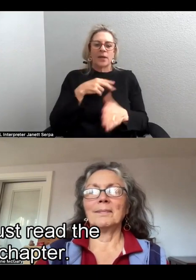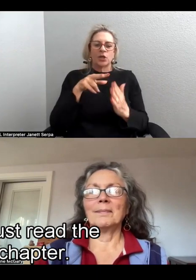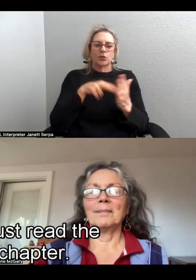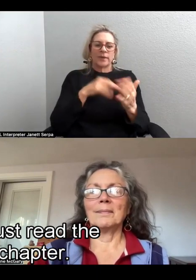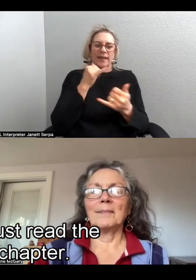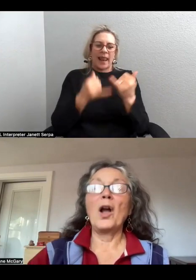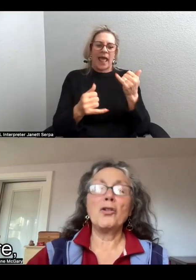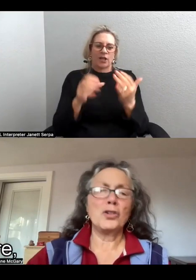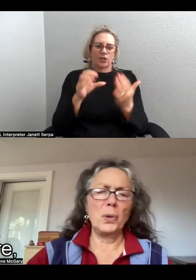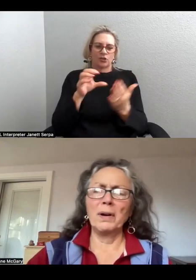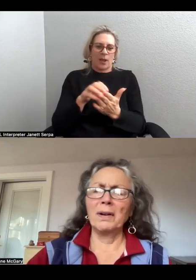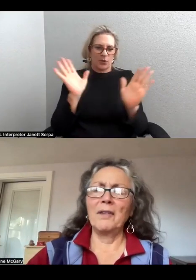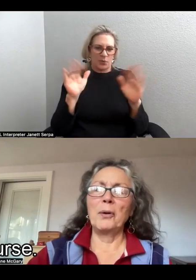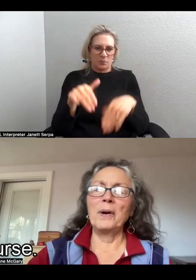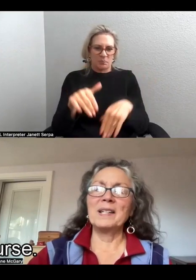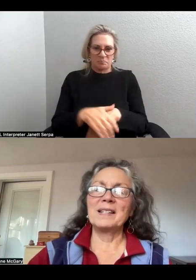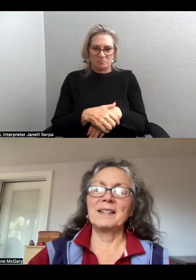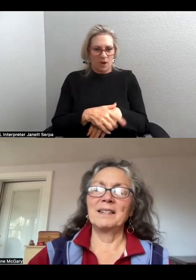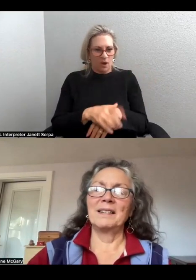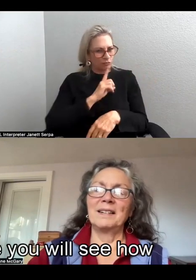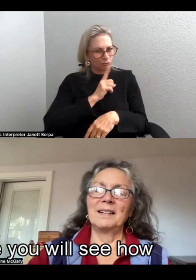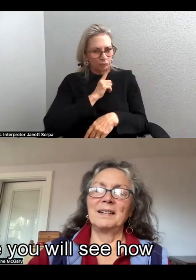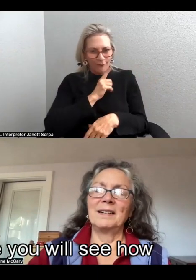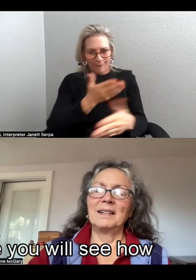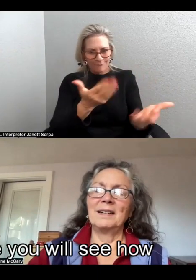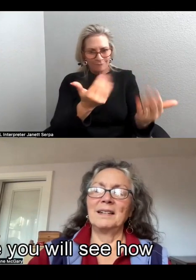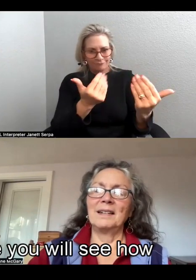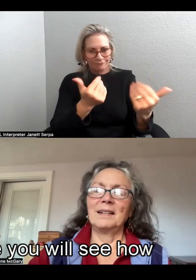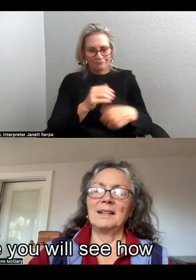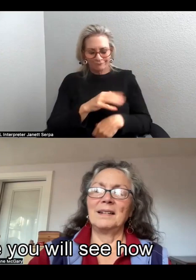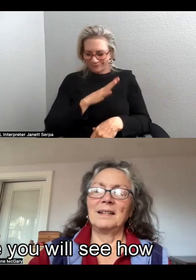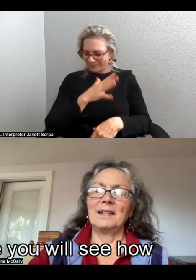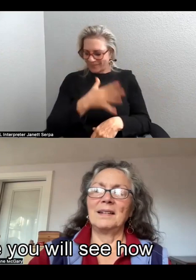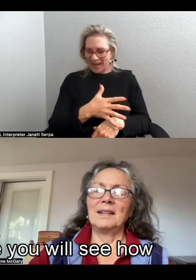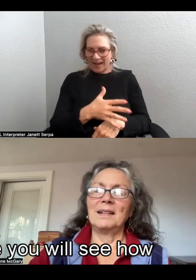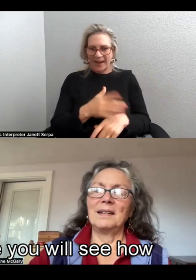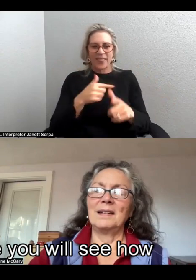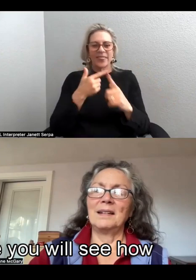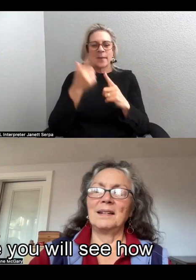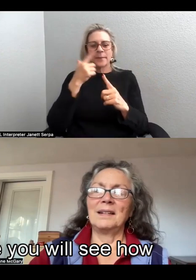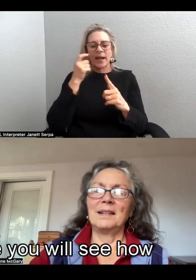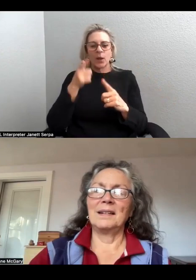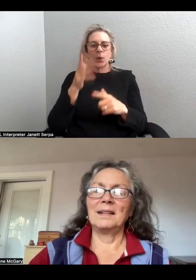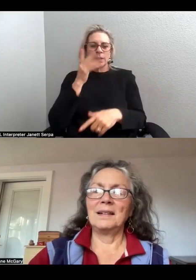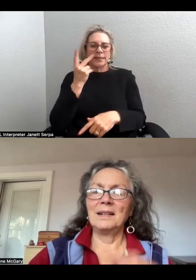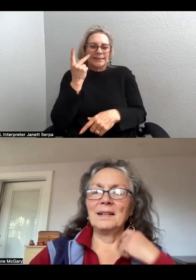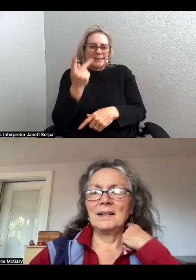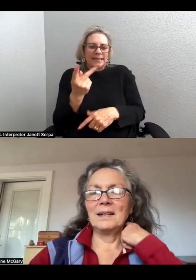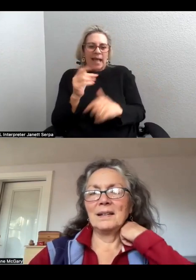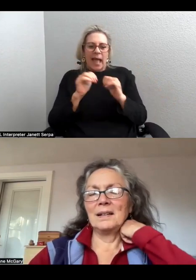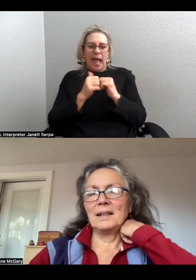very last chapter. Sure, of course. And then, because you will see how